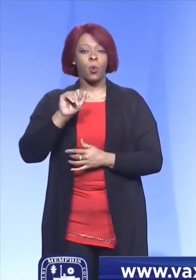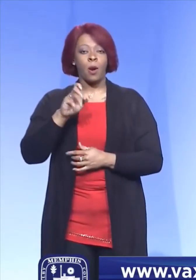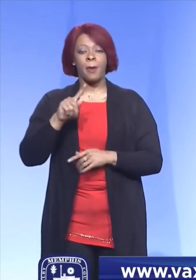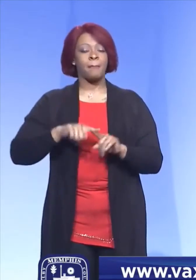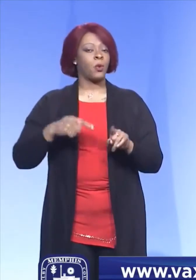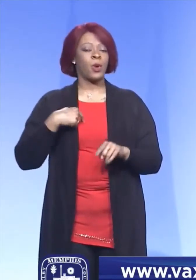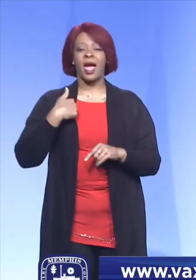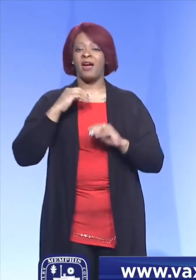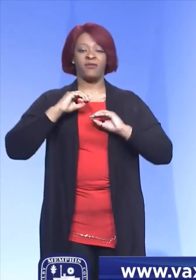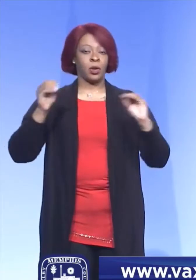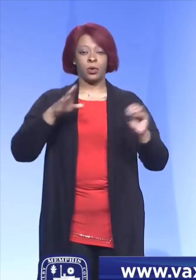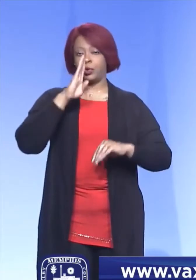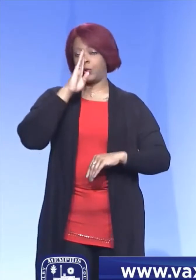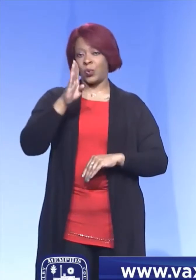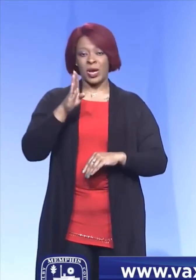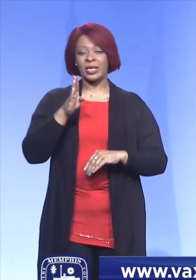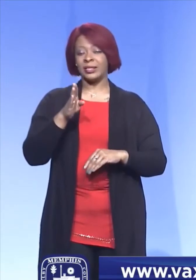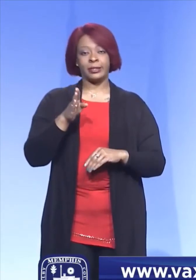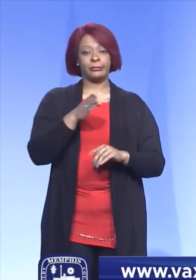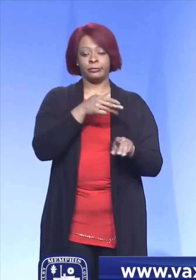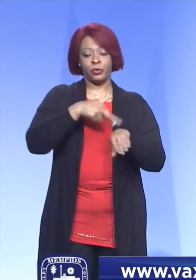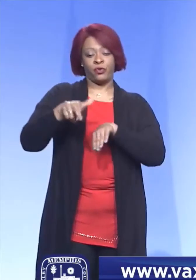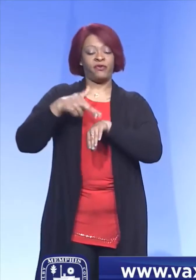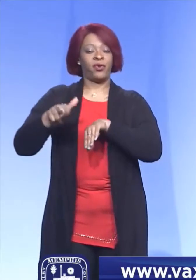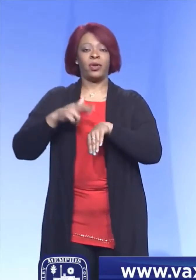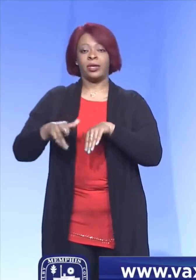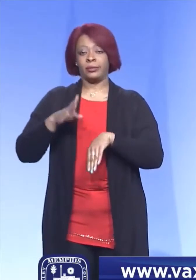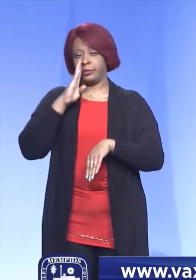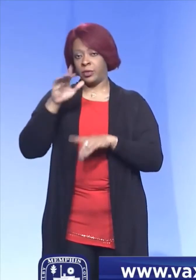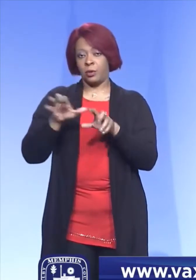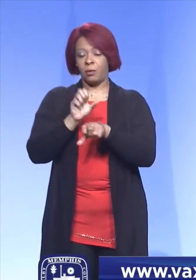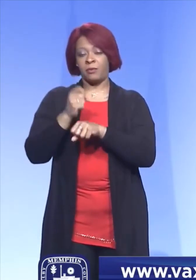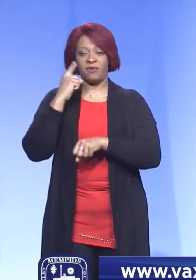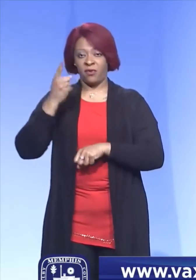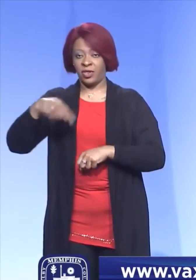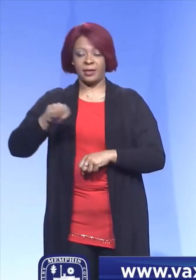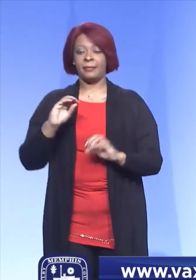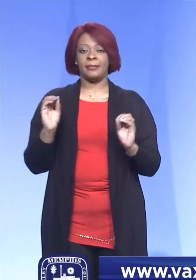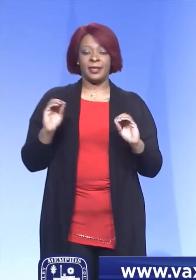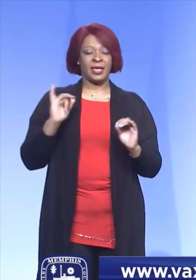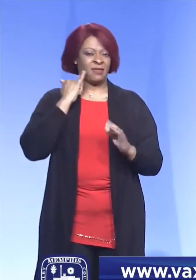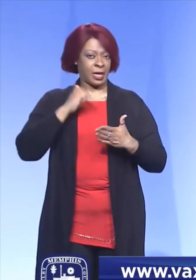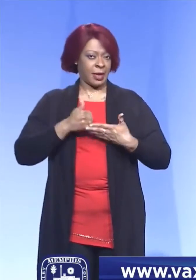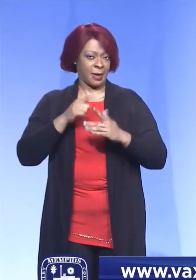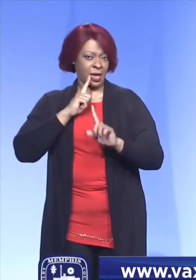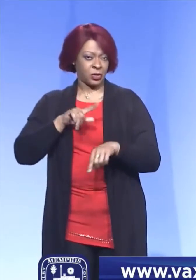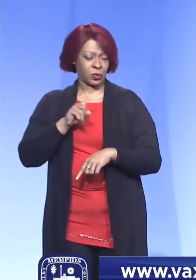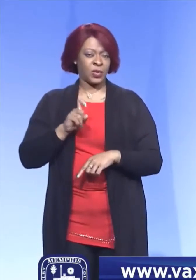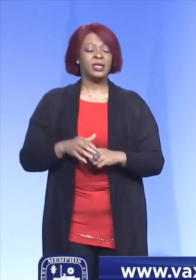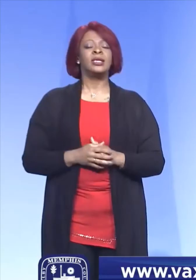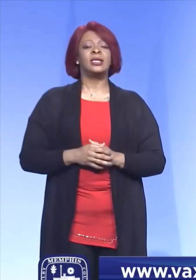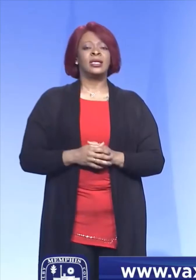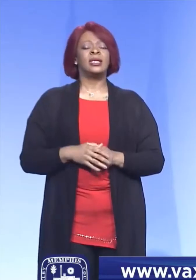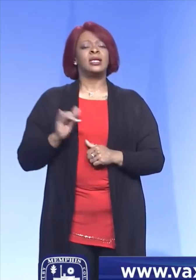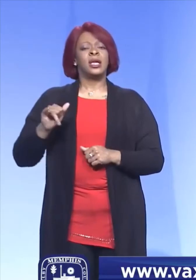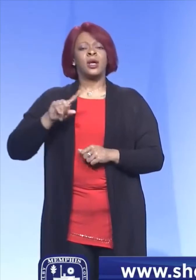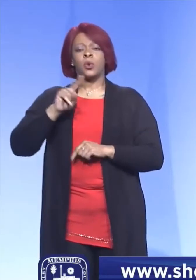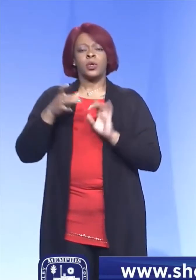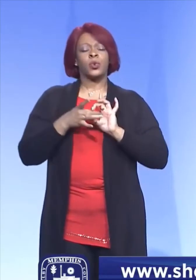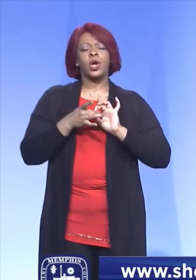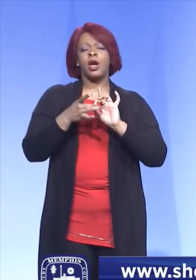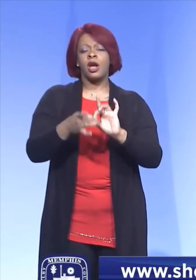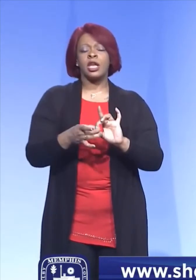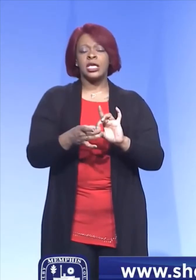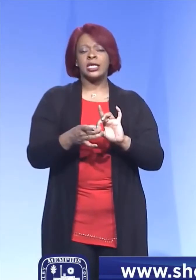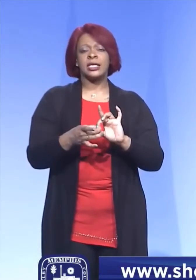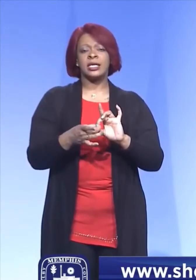we won't have any direct ability to establish that appointment for them if that helps. As far as your question regarding